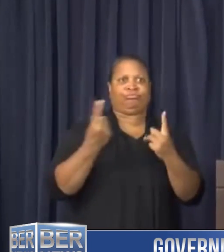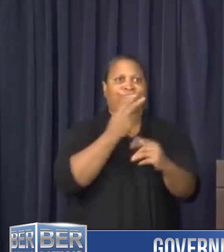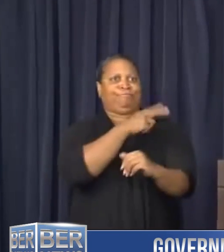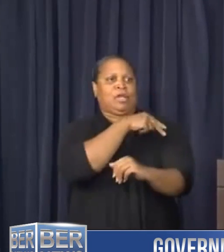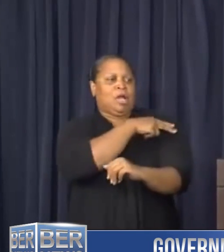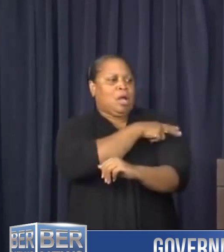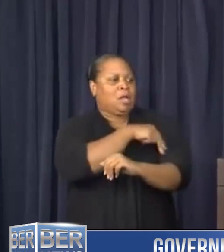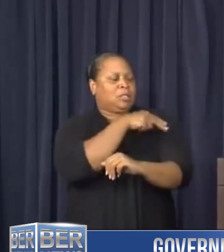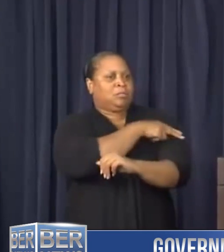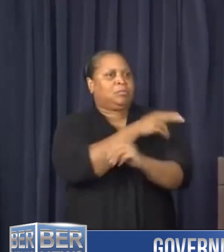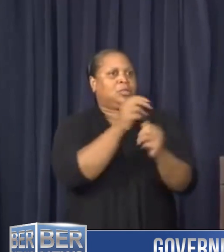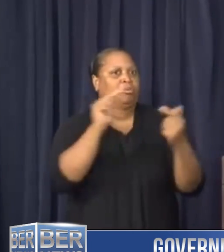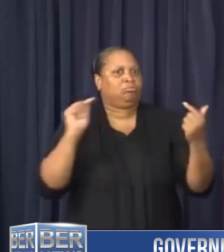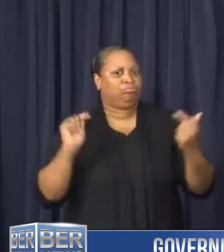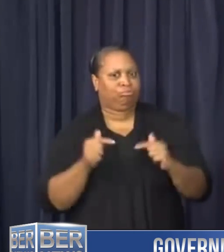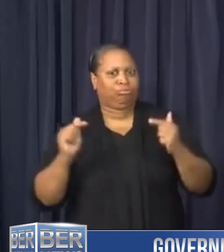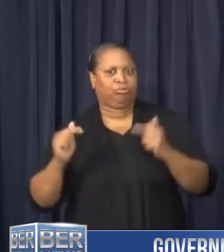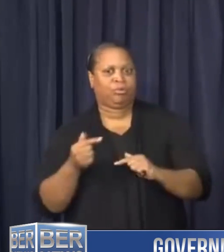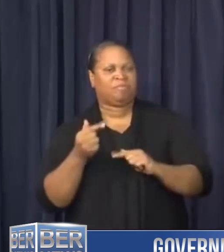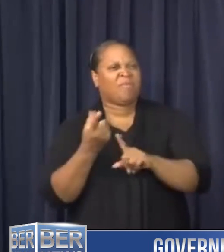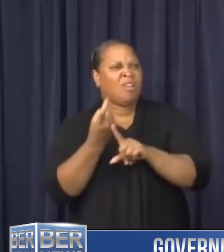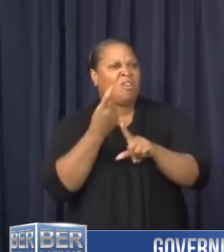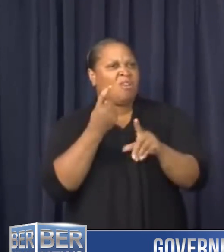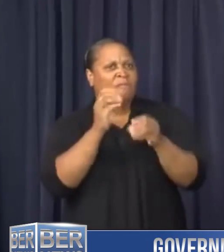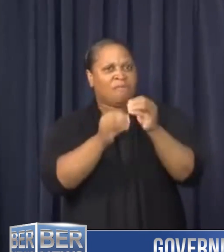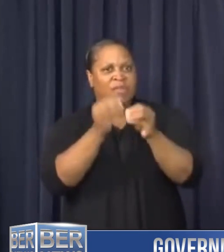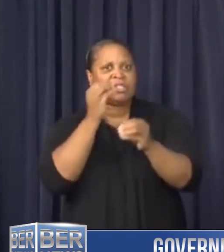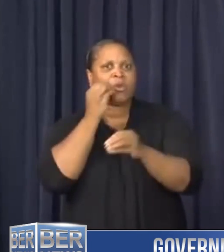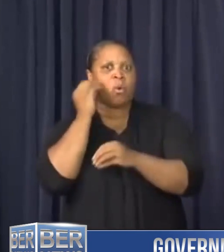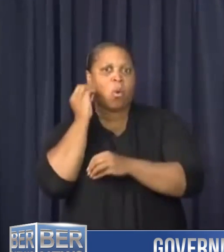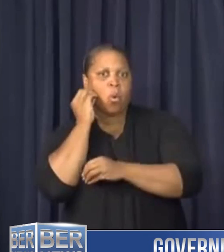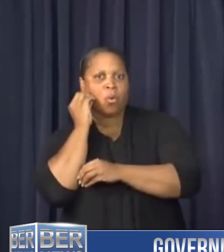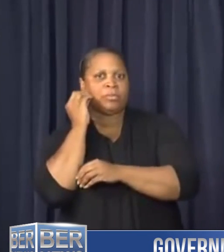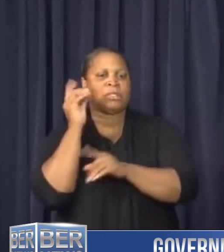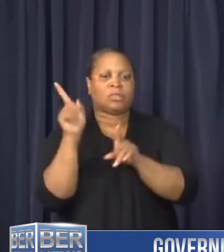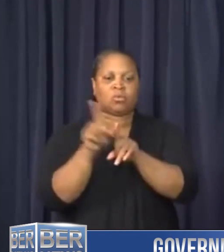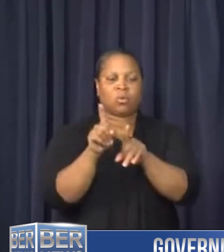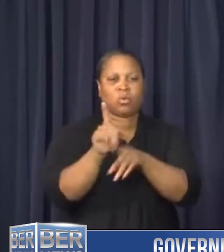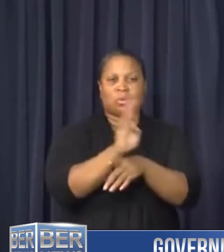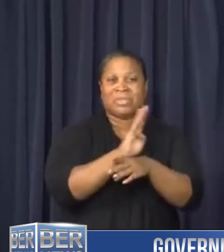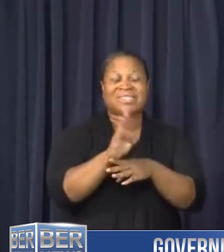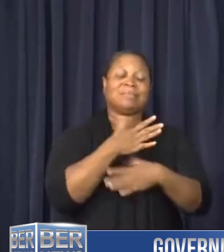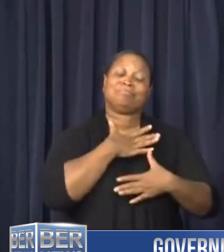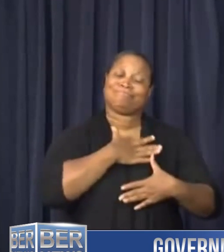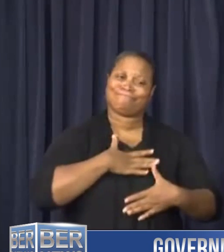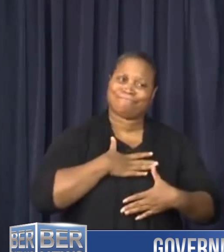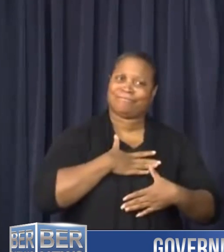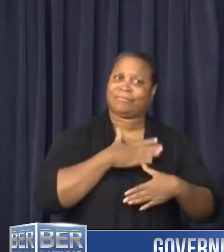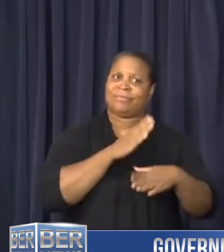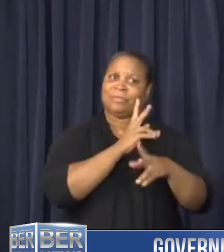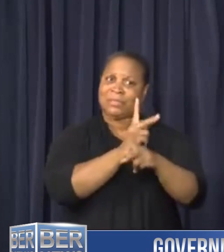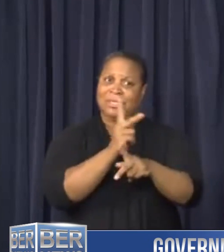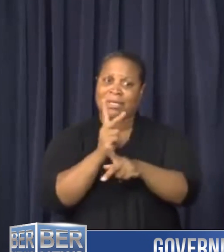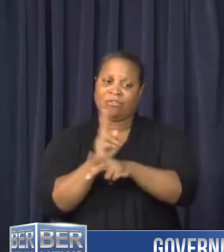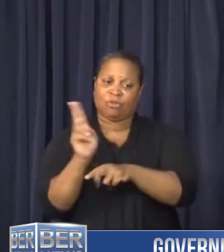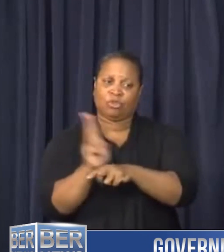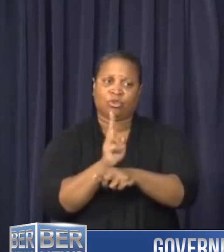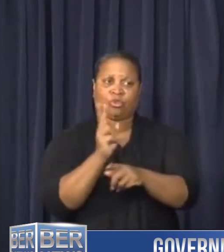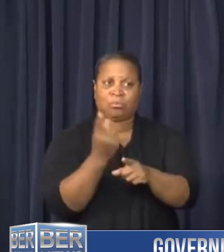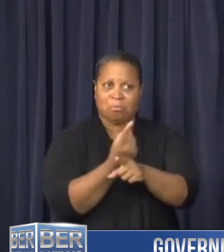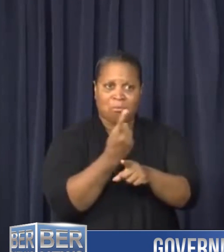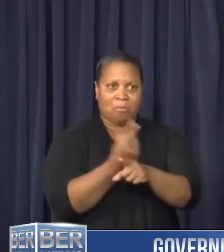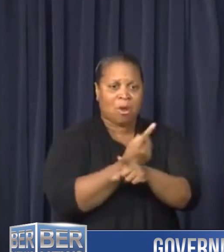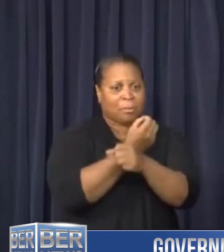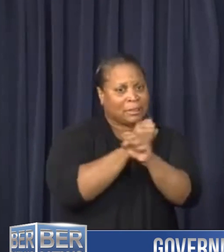related to homes, home repair and business repair. Please be careful and wear the proper safety equipment.